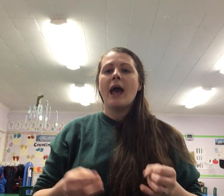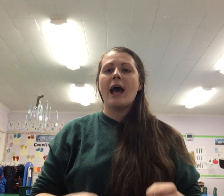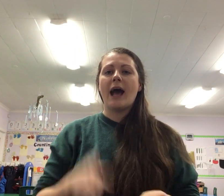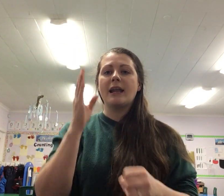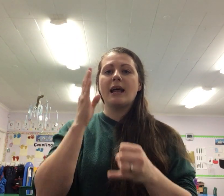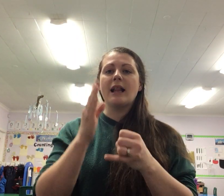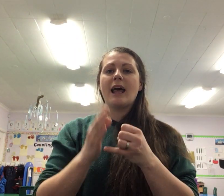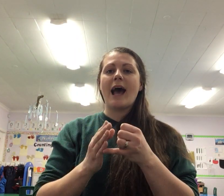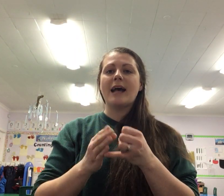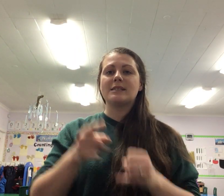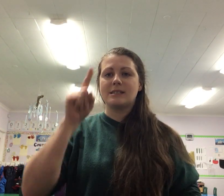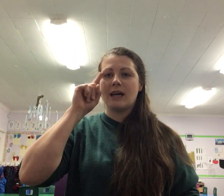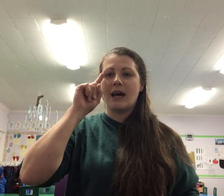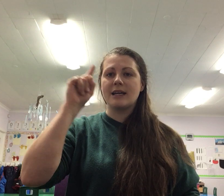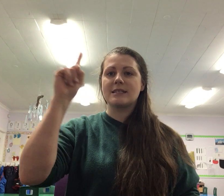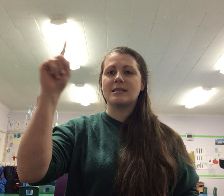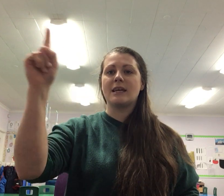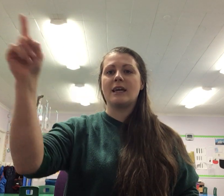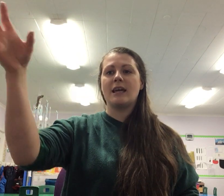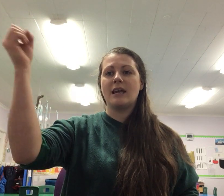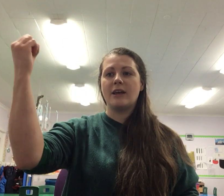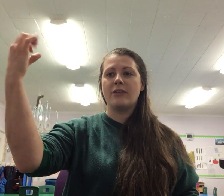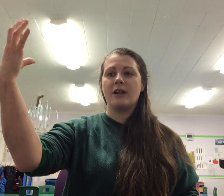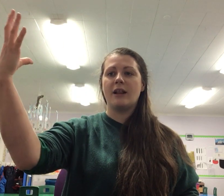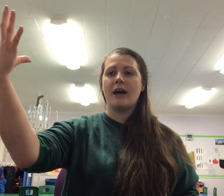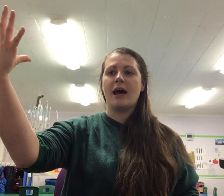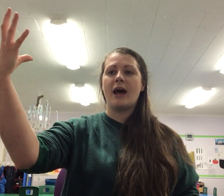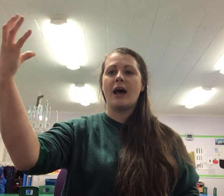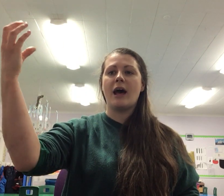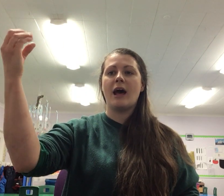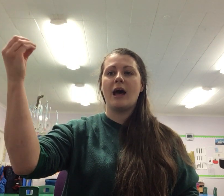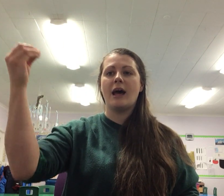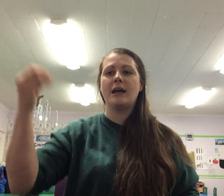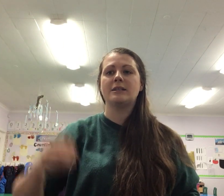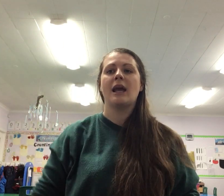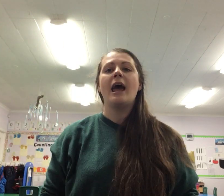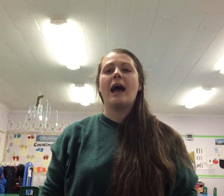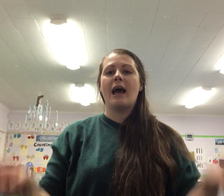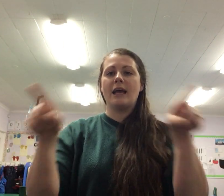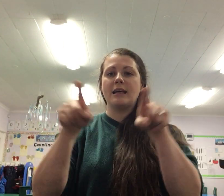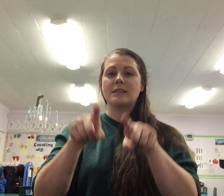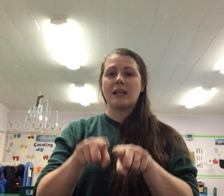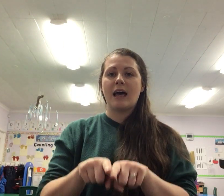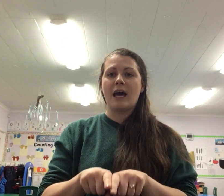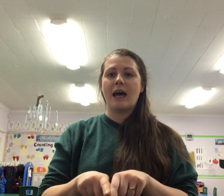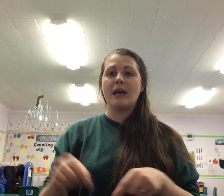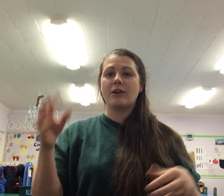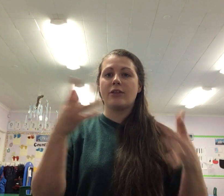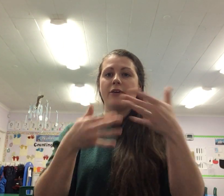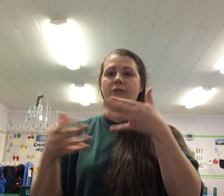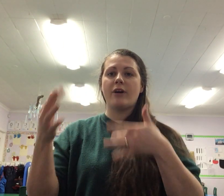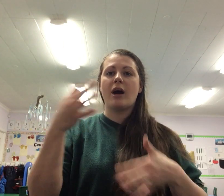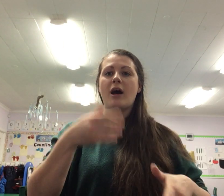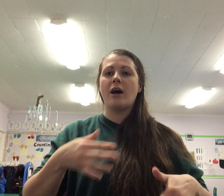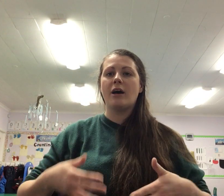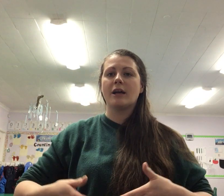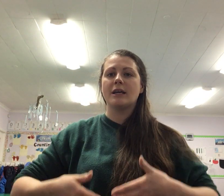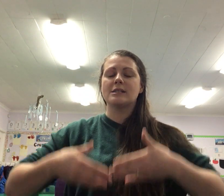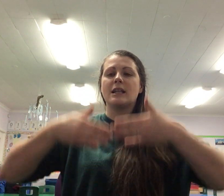And at last I see the light, and it's like the fog has